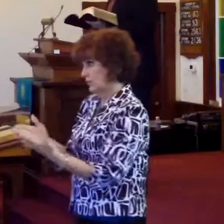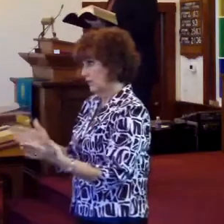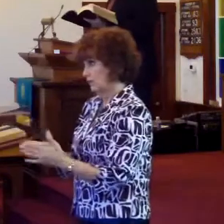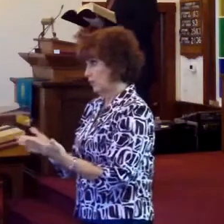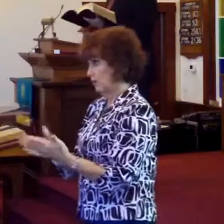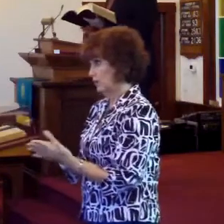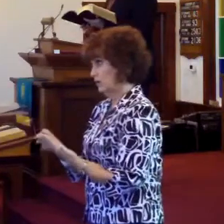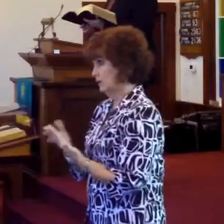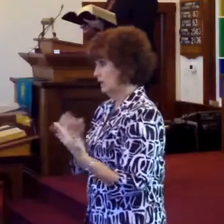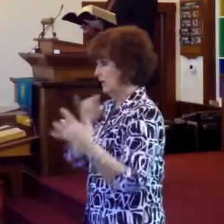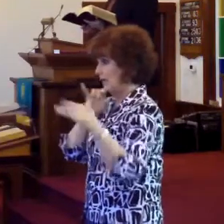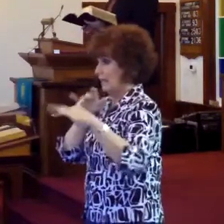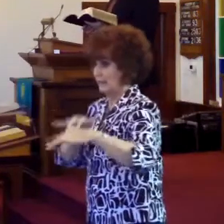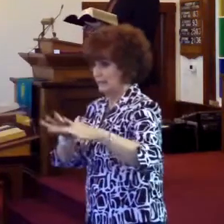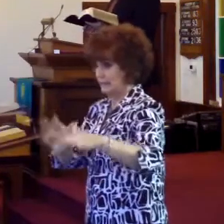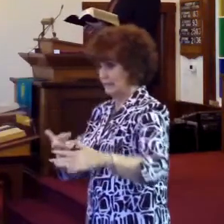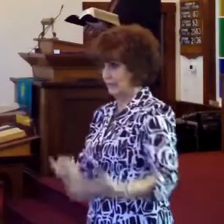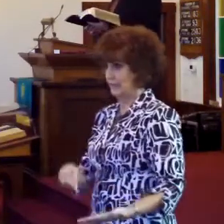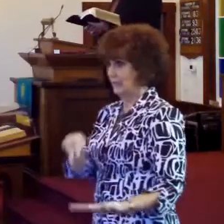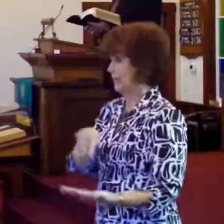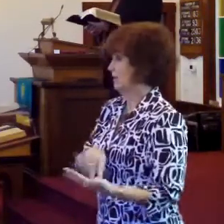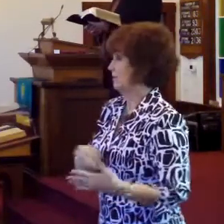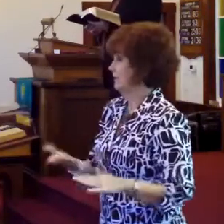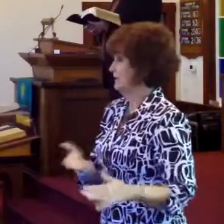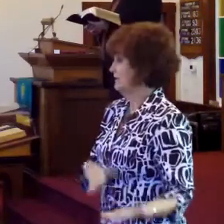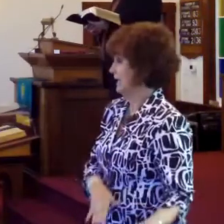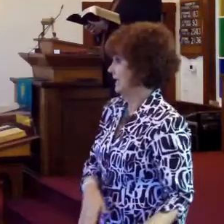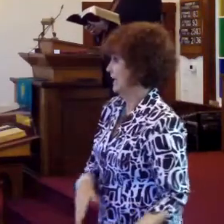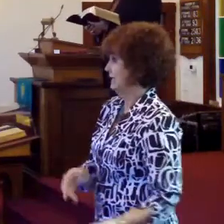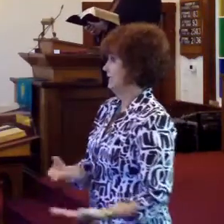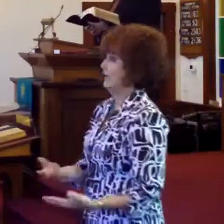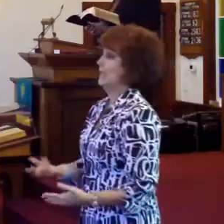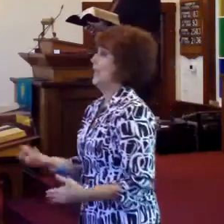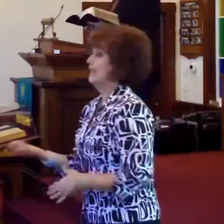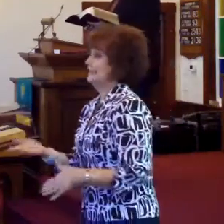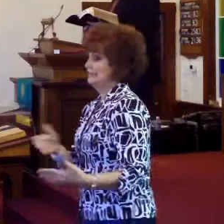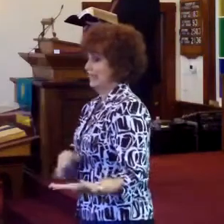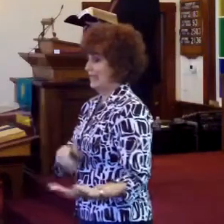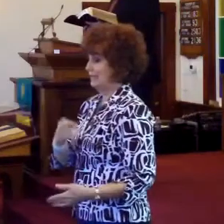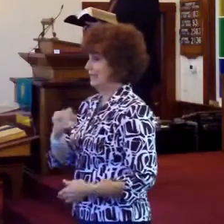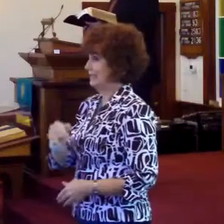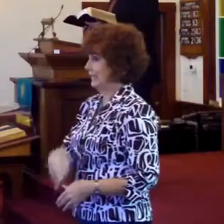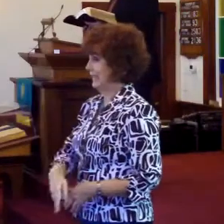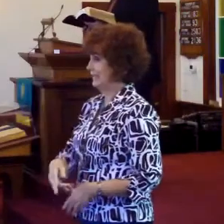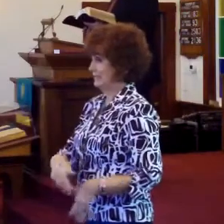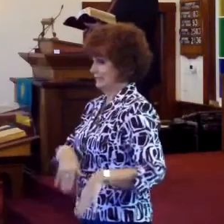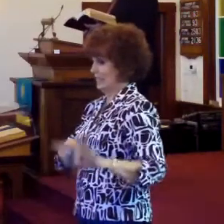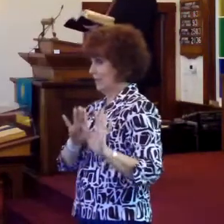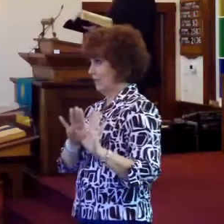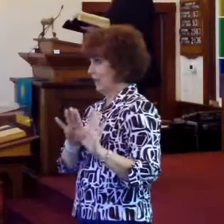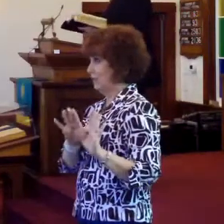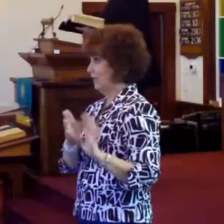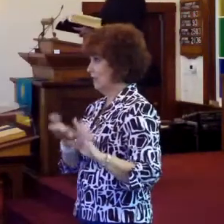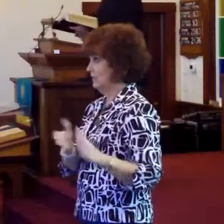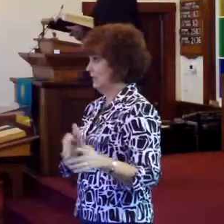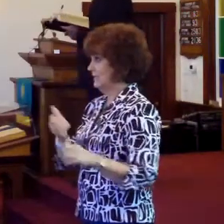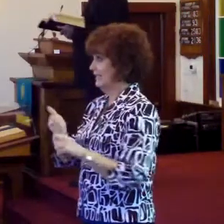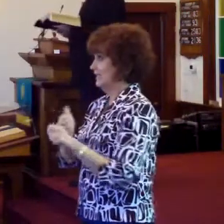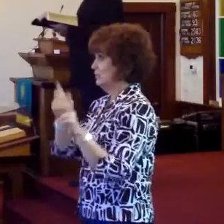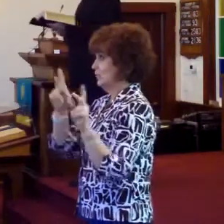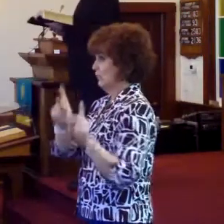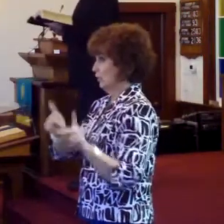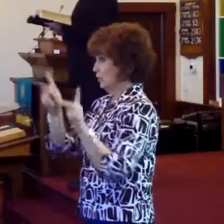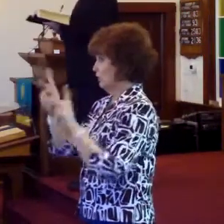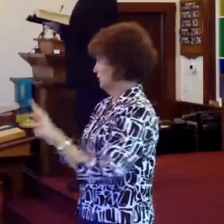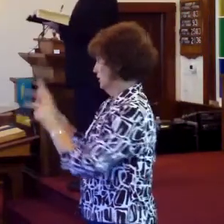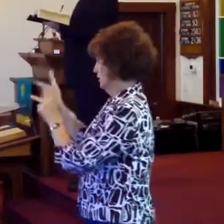And the sea gave up the dead that were in it, and death and Hades gave up the dead that was in them. Each person was judged